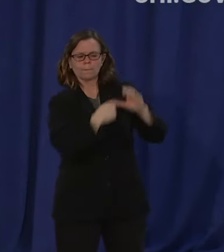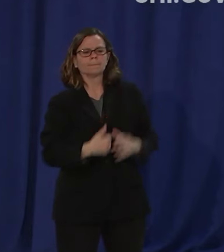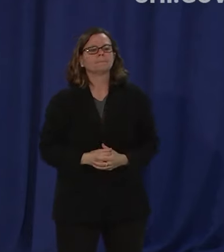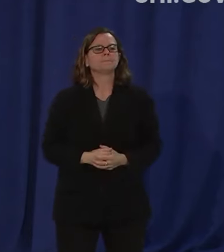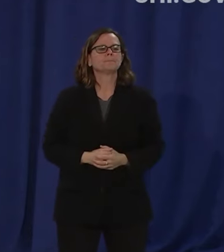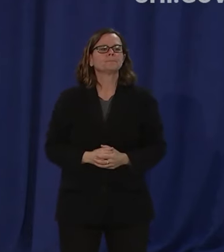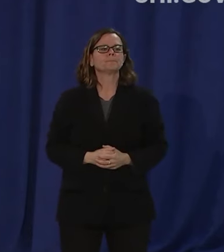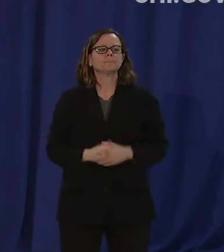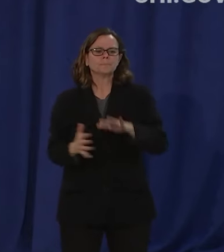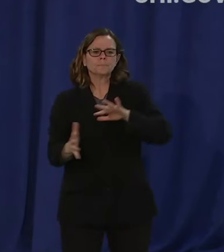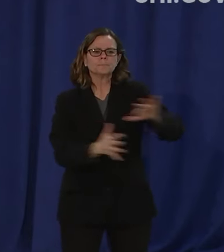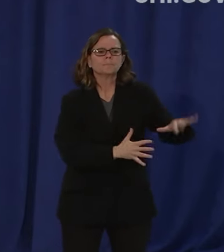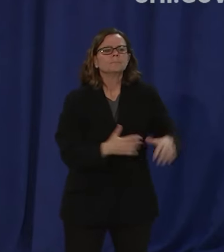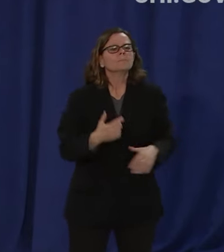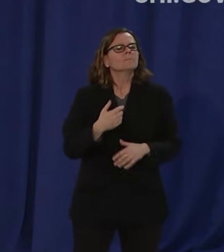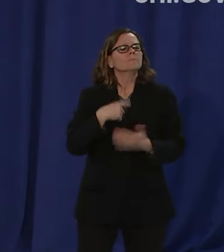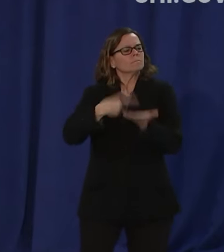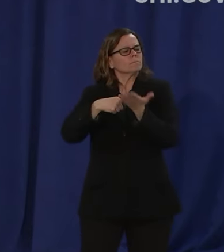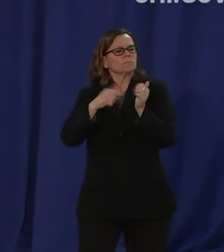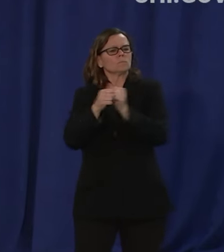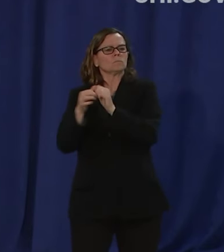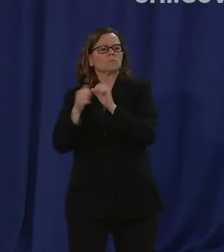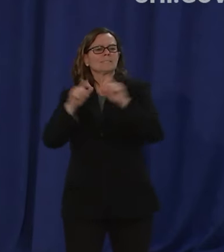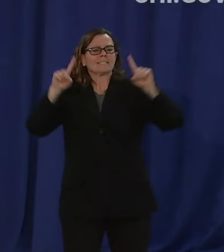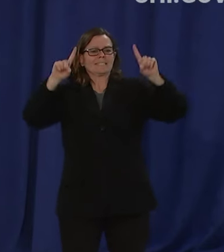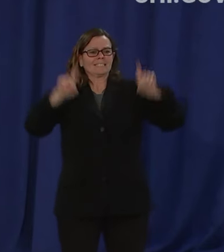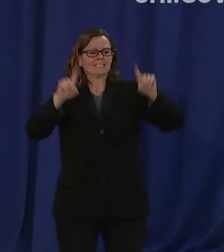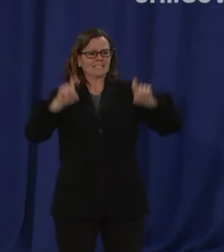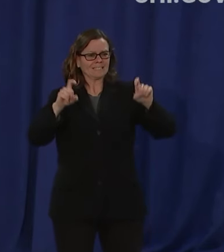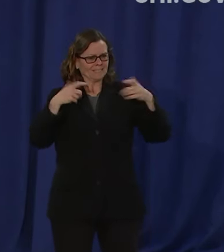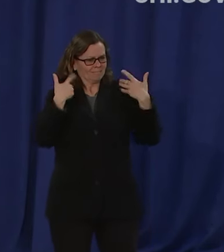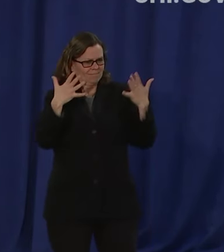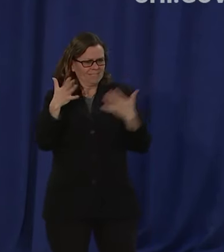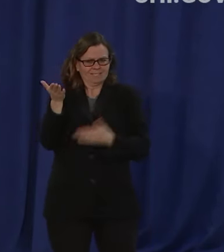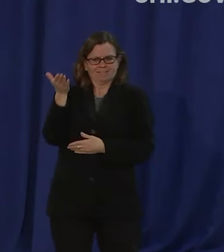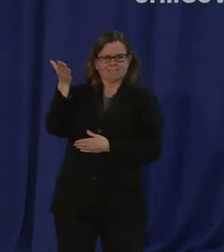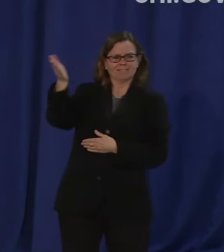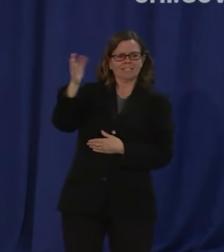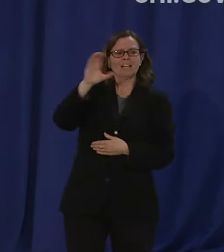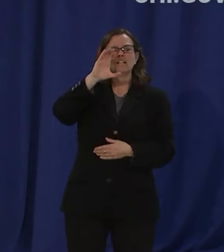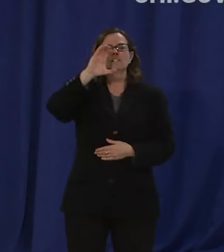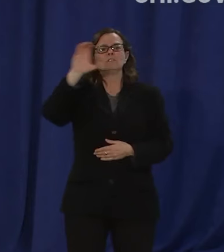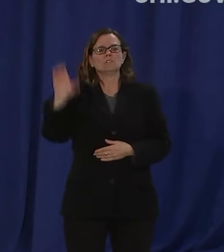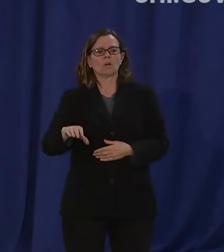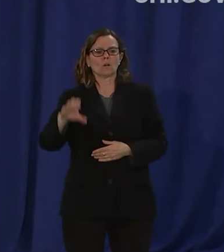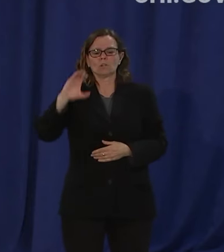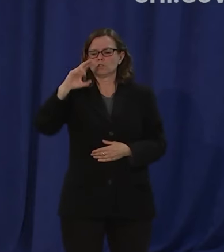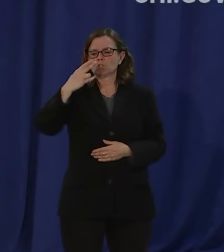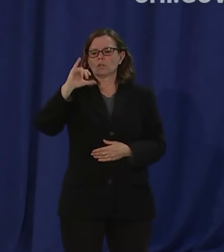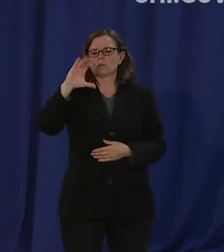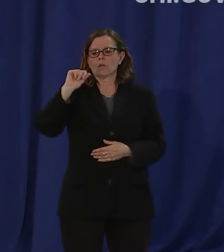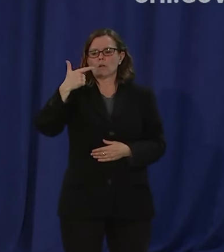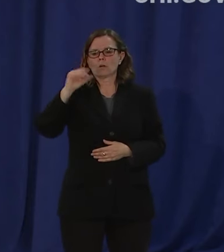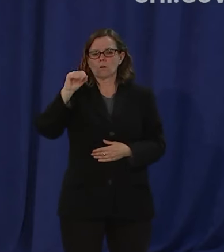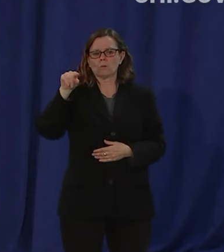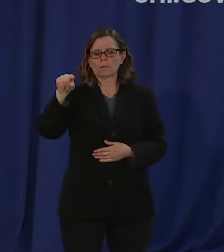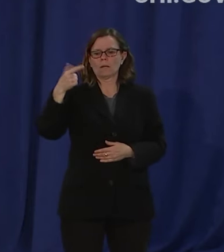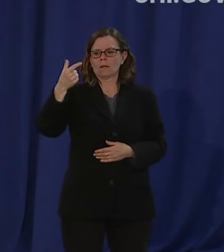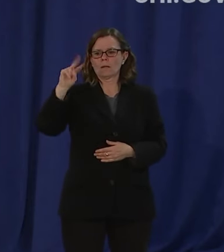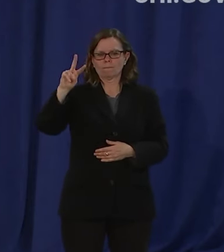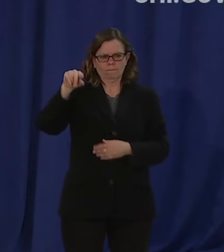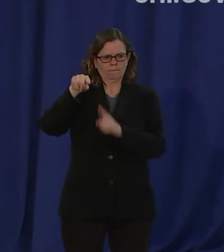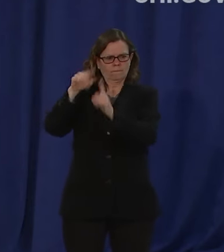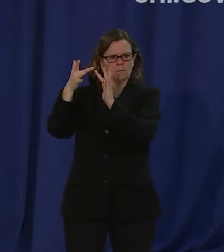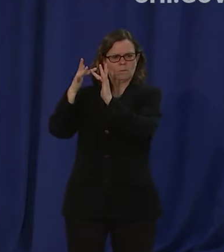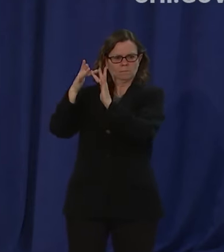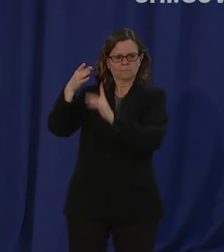up on our website chicago.gov forward slash coronavirus what we actually see is substantial amount